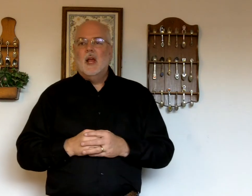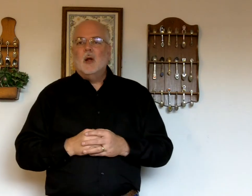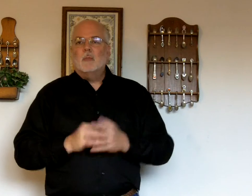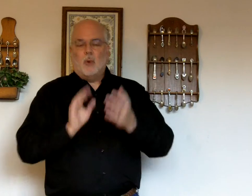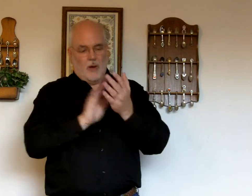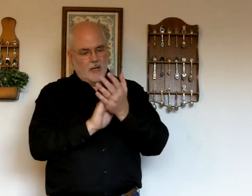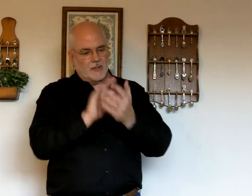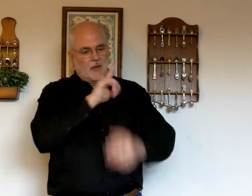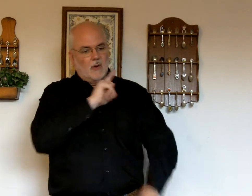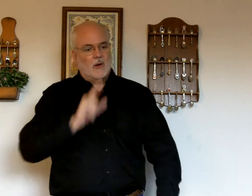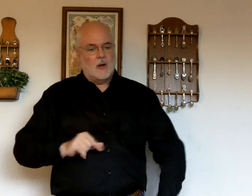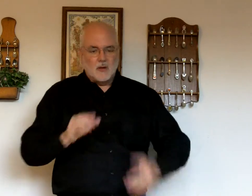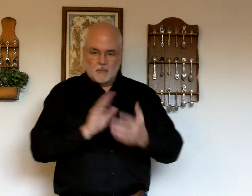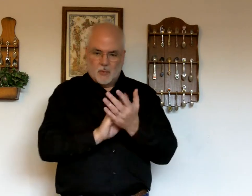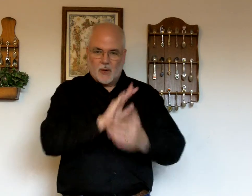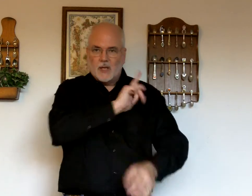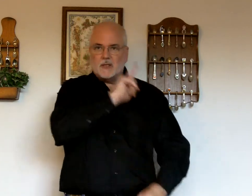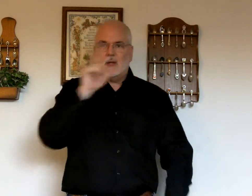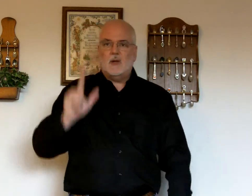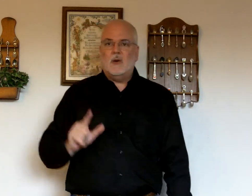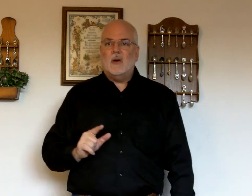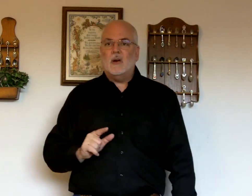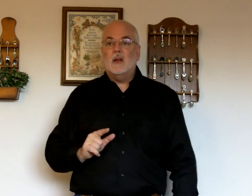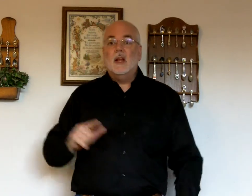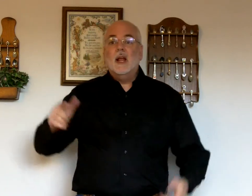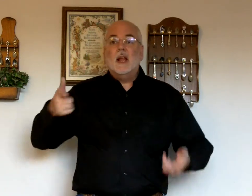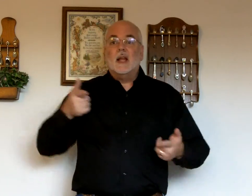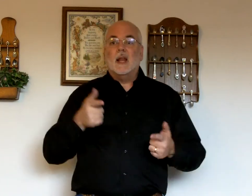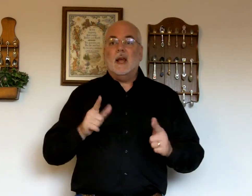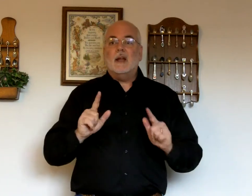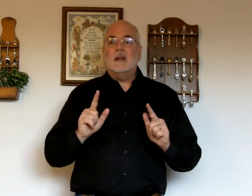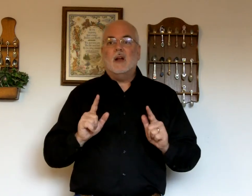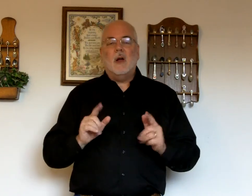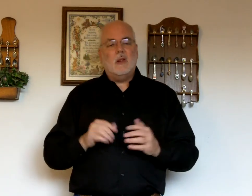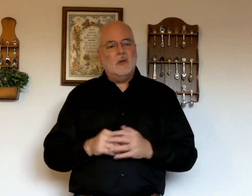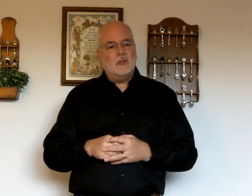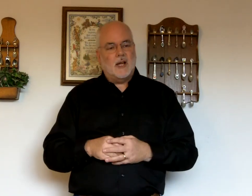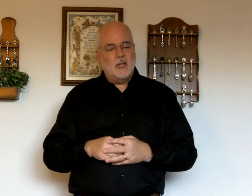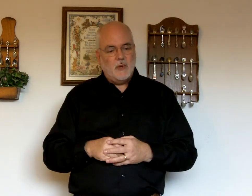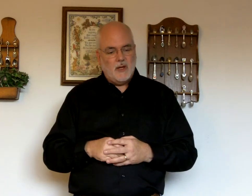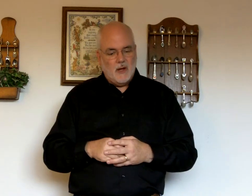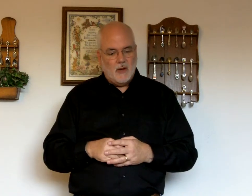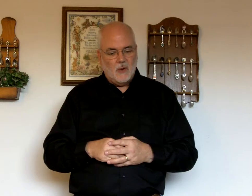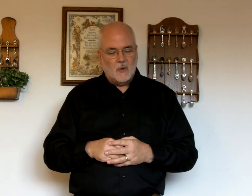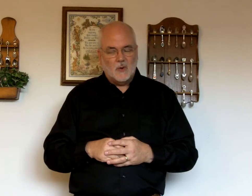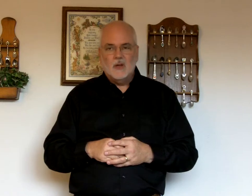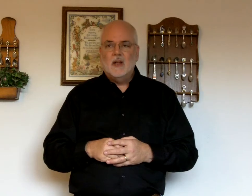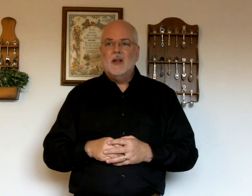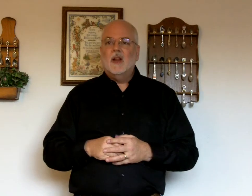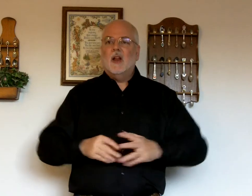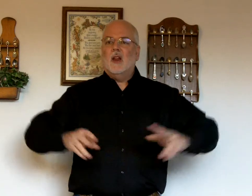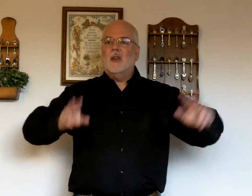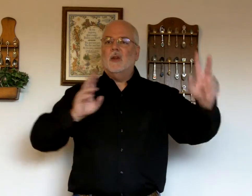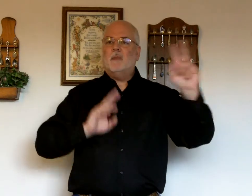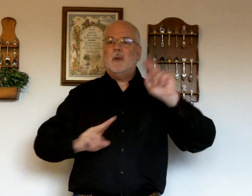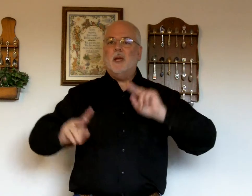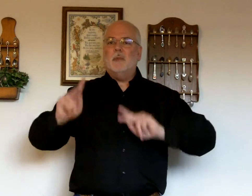Praise the Lord. Praise the Lord. Let all those signs we know. The people.